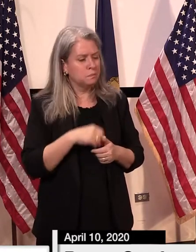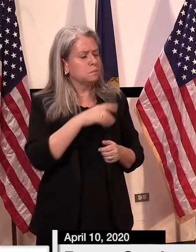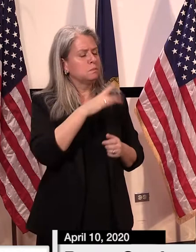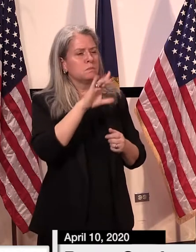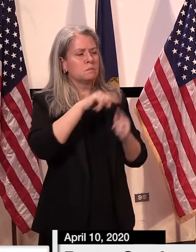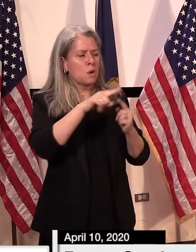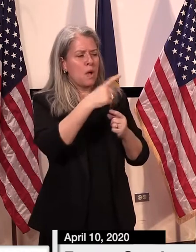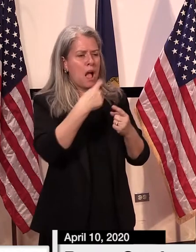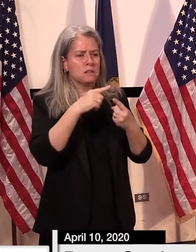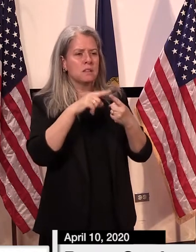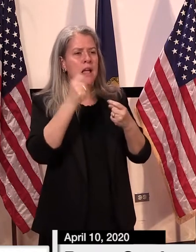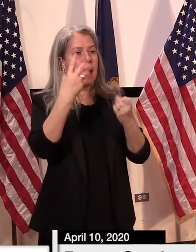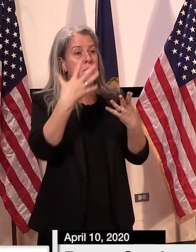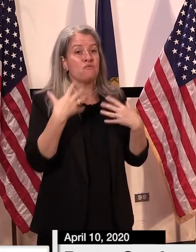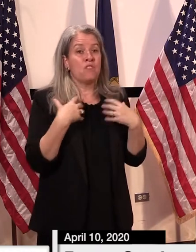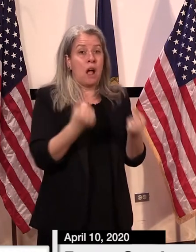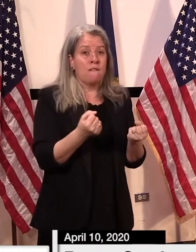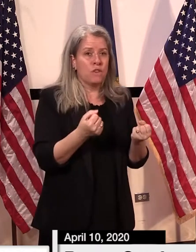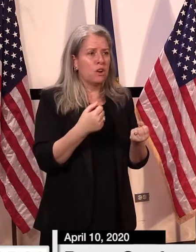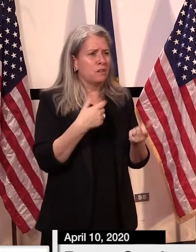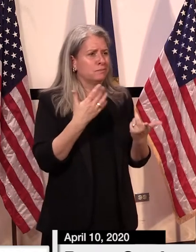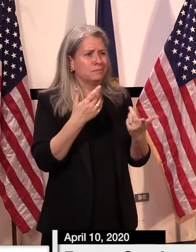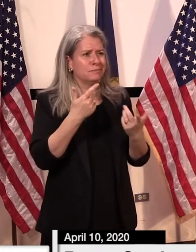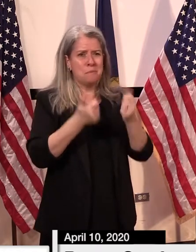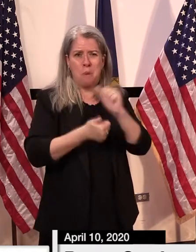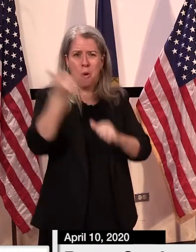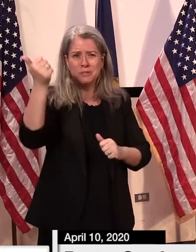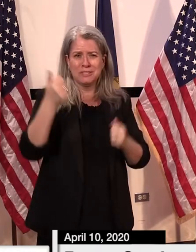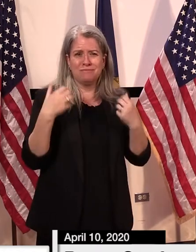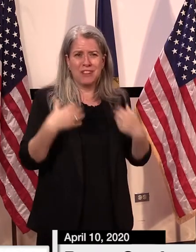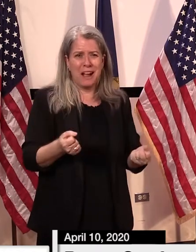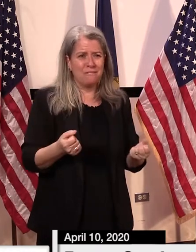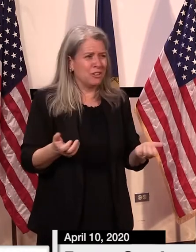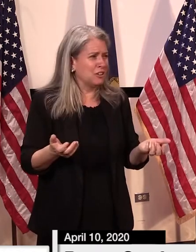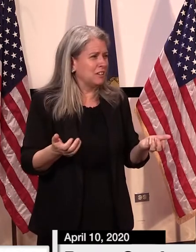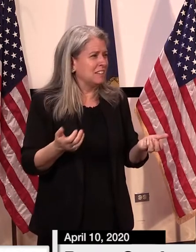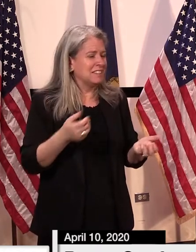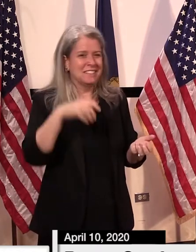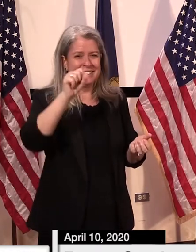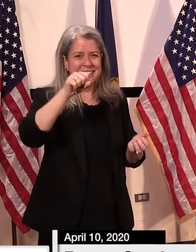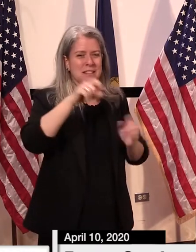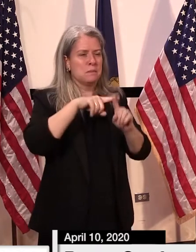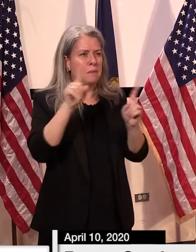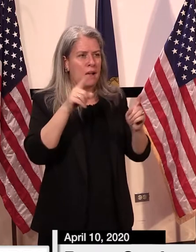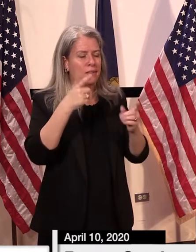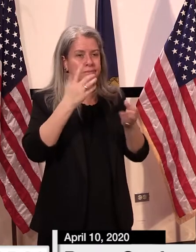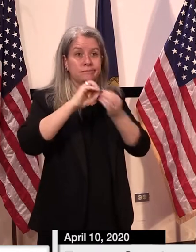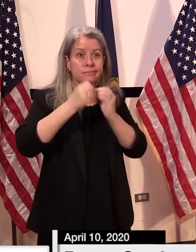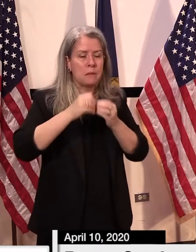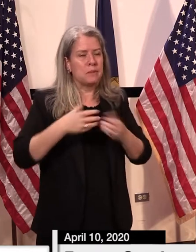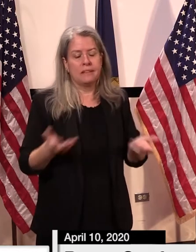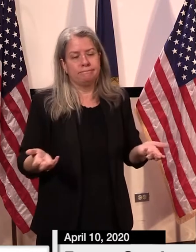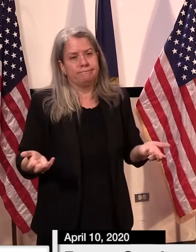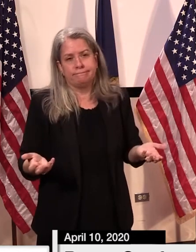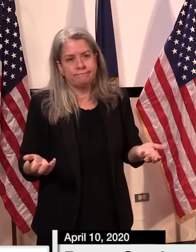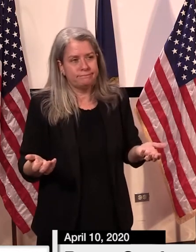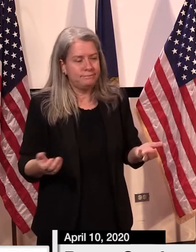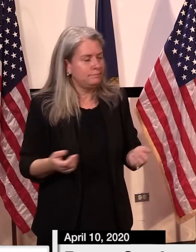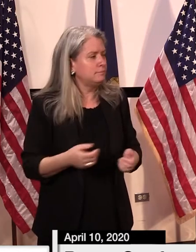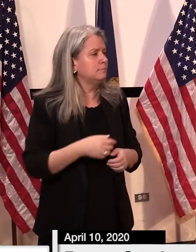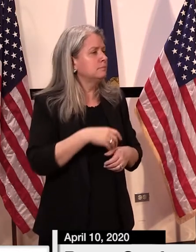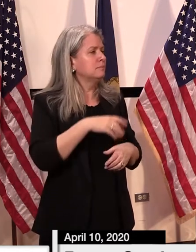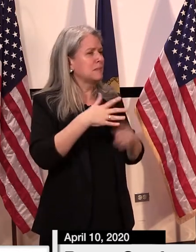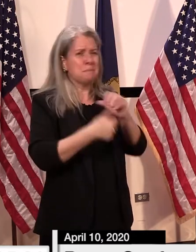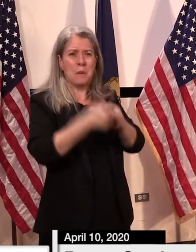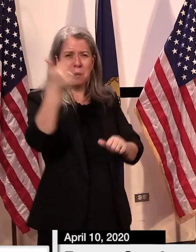recovered, I will use the word the majority, but we do lack firm data. But I feel pretty comfortable saying the